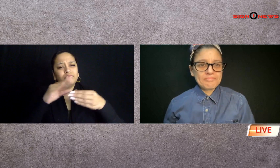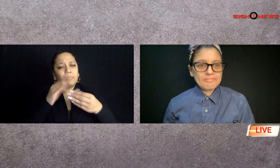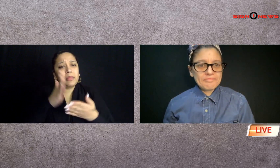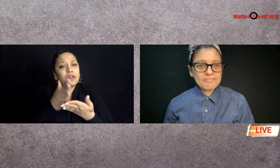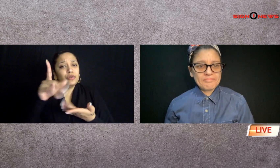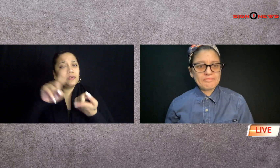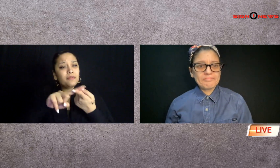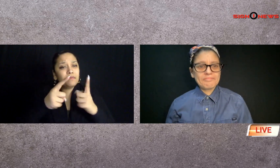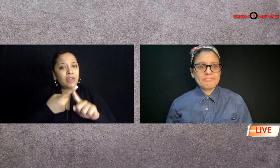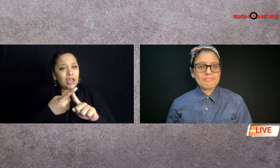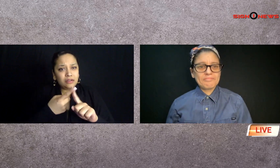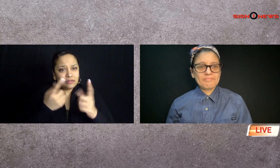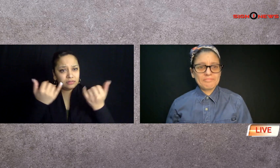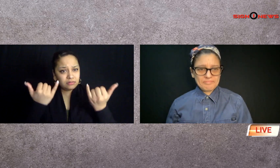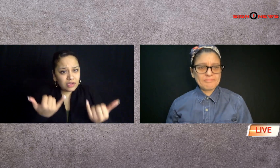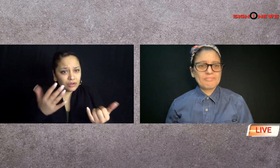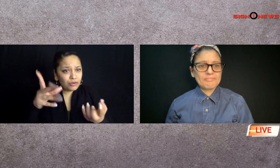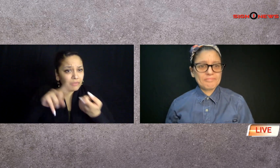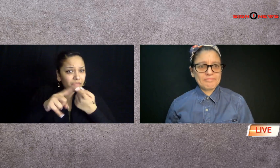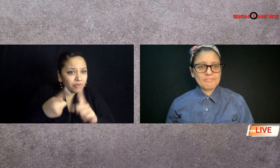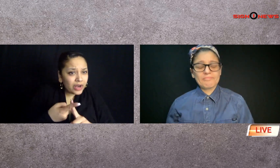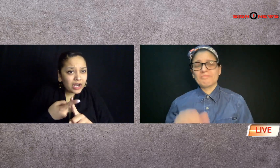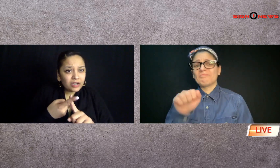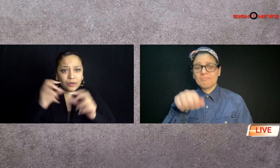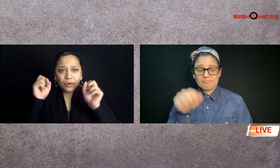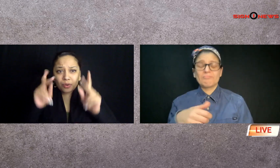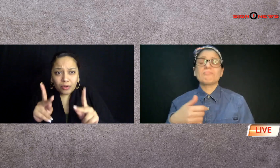remember you were telling me a story about a friend of yours is he okay